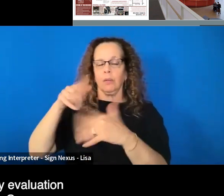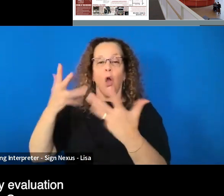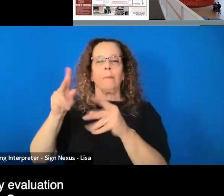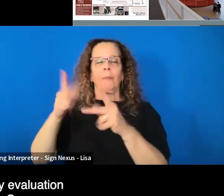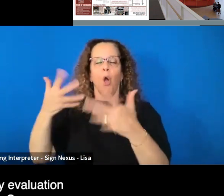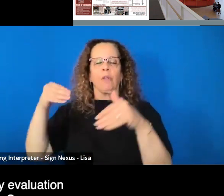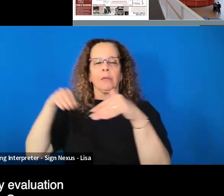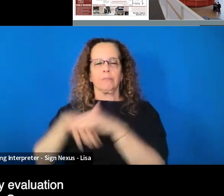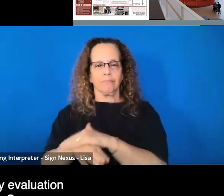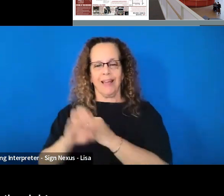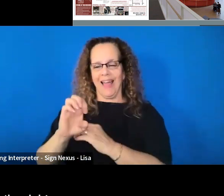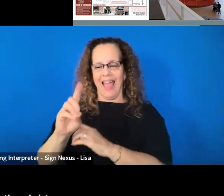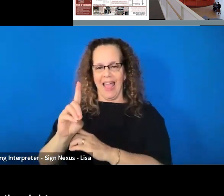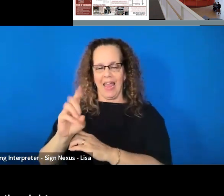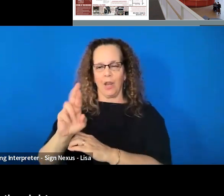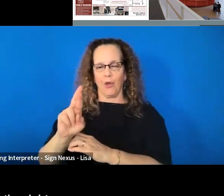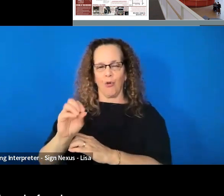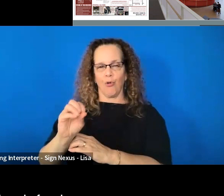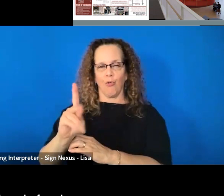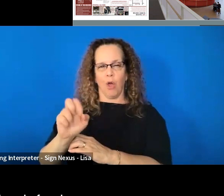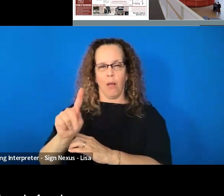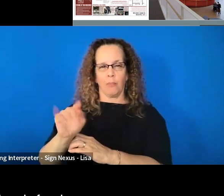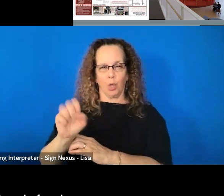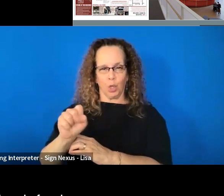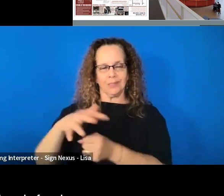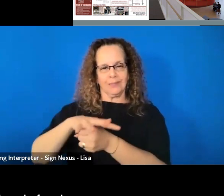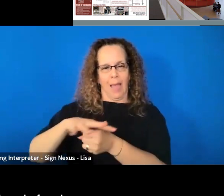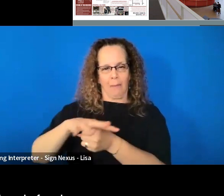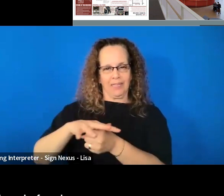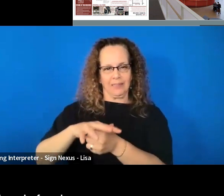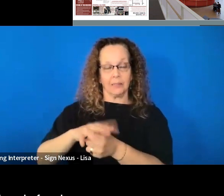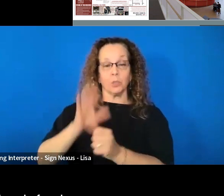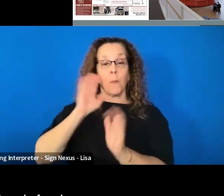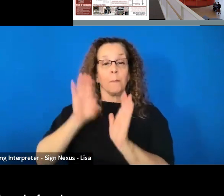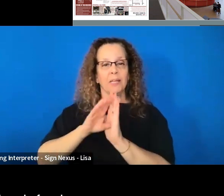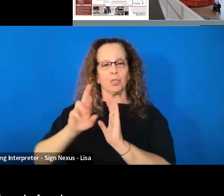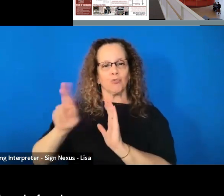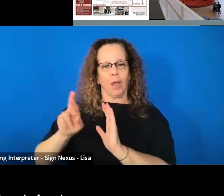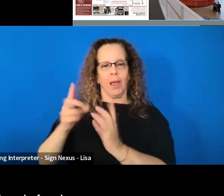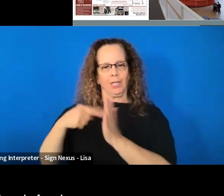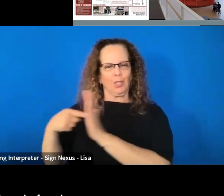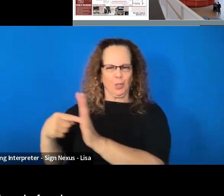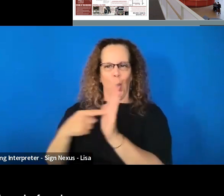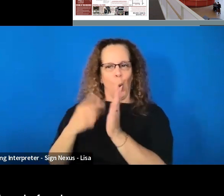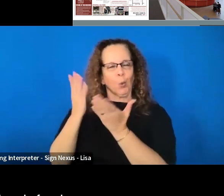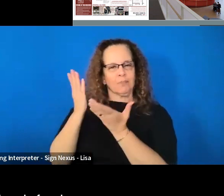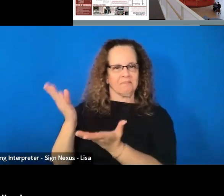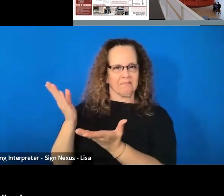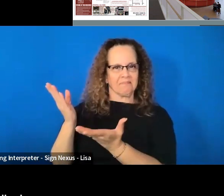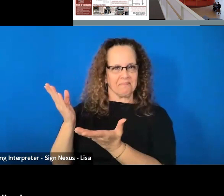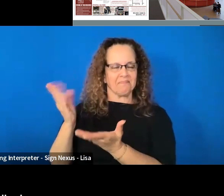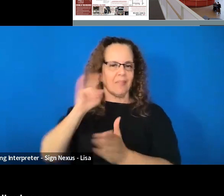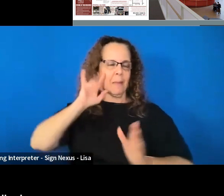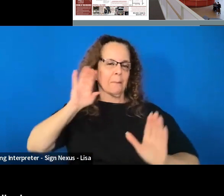Ed Roberts campus. So the photo on the right shows is kind of its crown jewel of an image